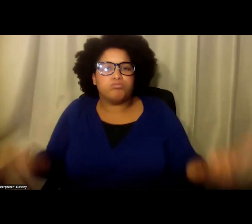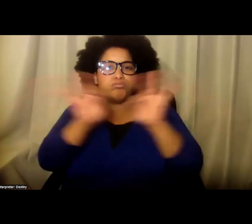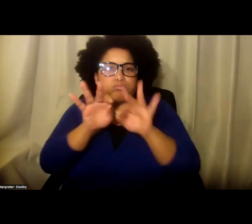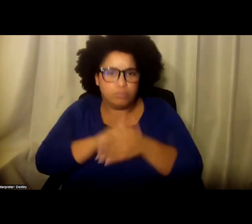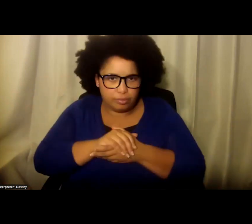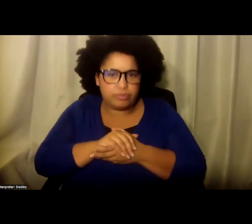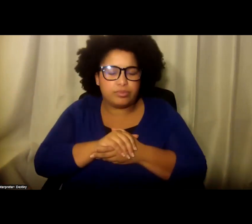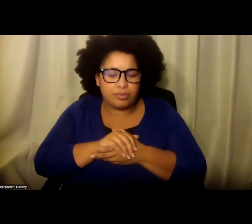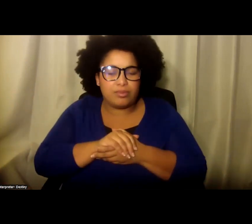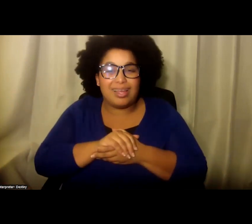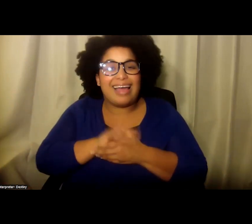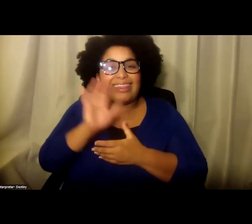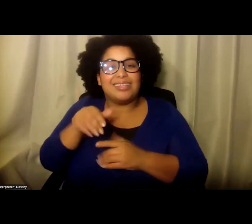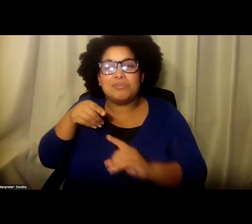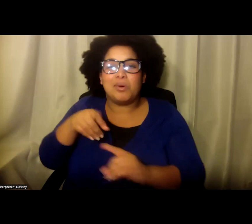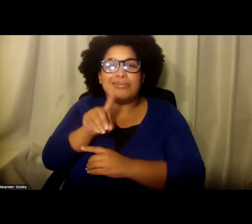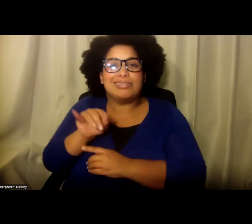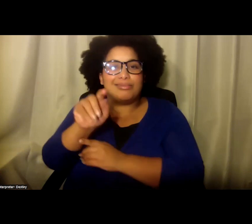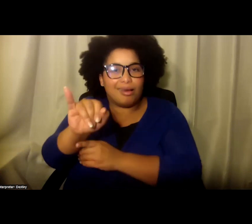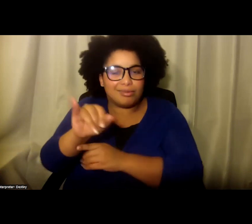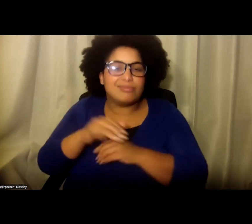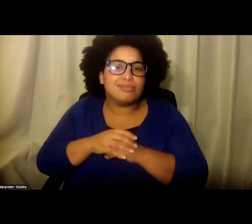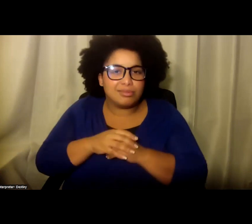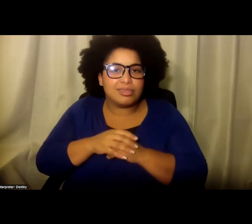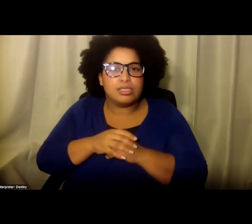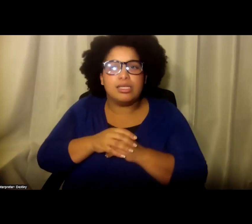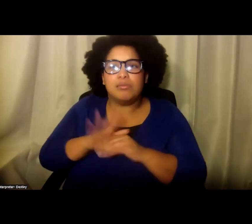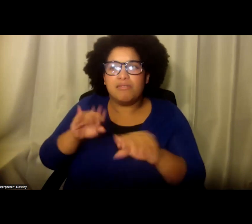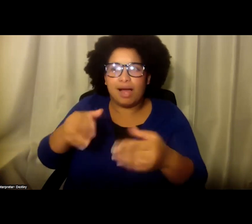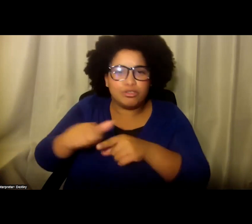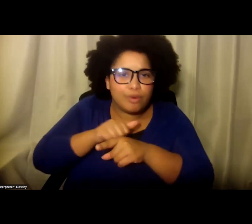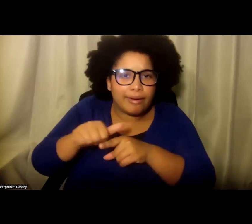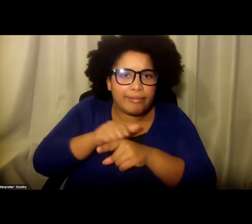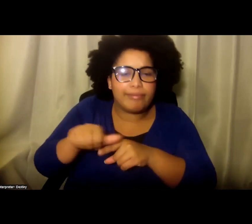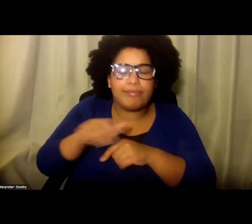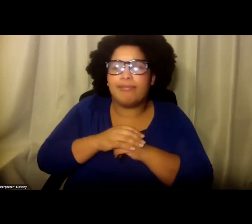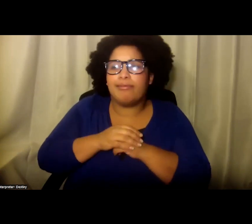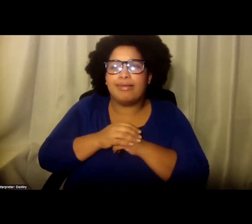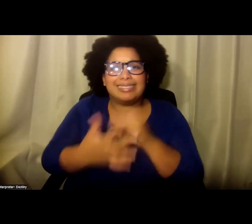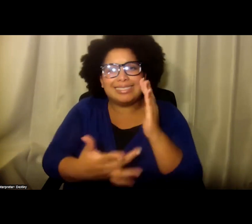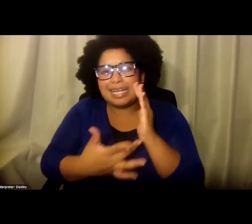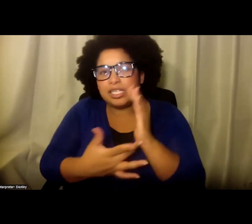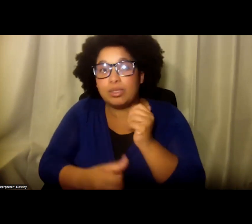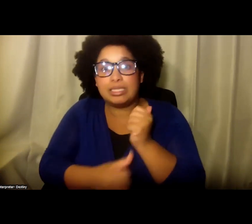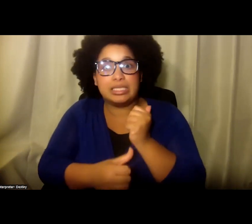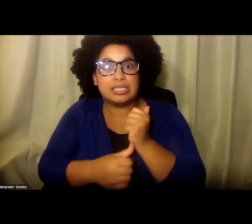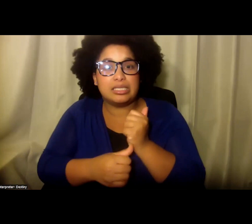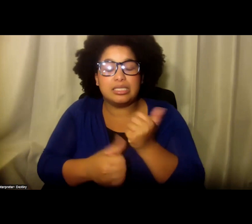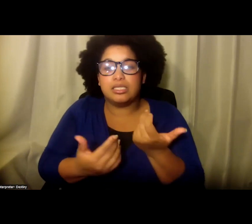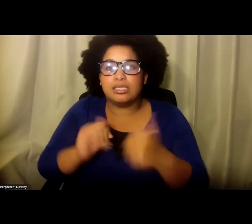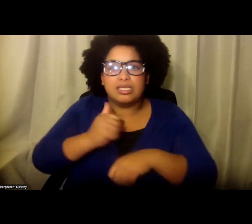And that's what Disability Thrive did, you know, providing that training and, like I said, some of the technical assistance and making those